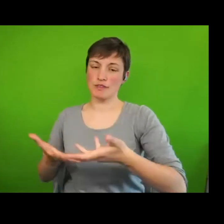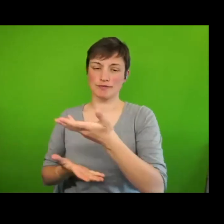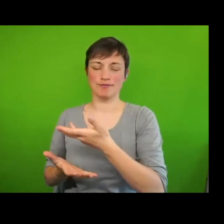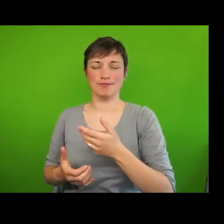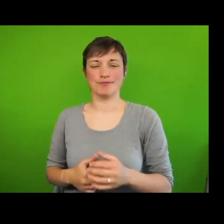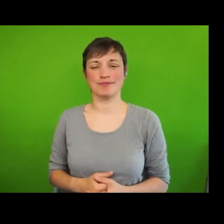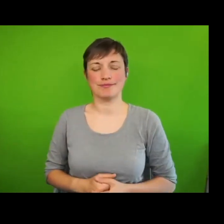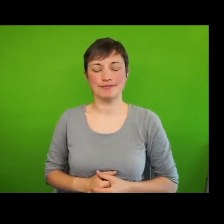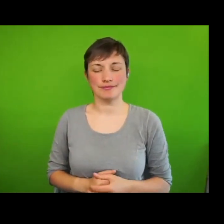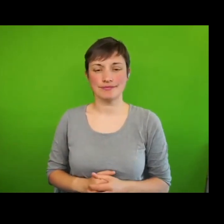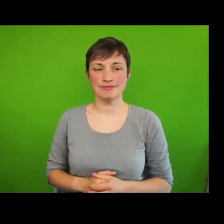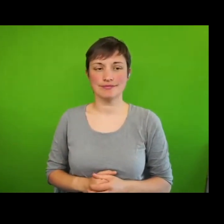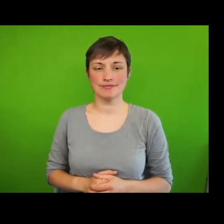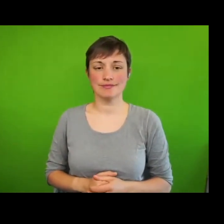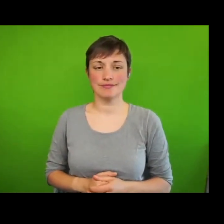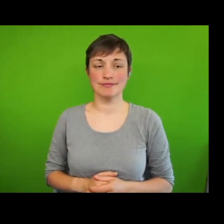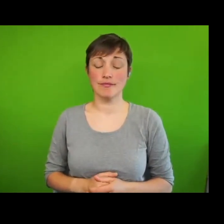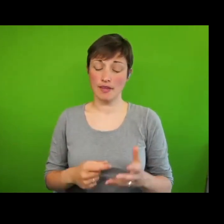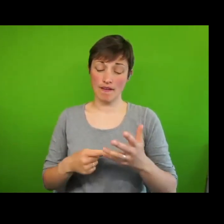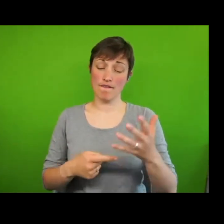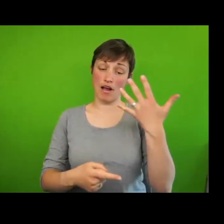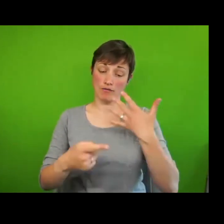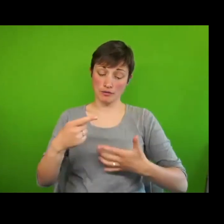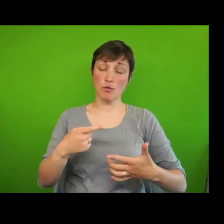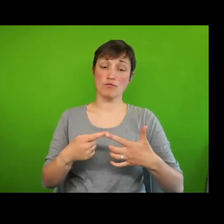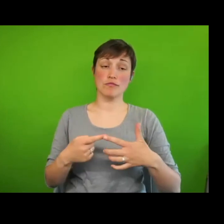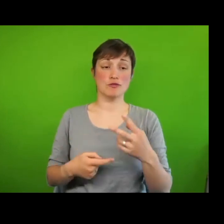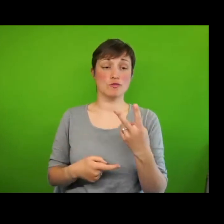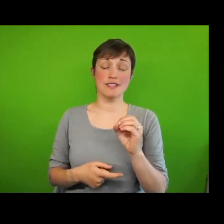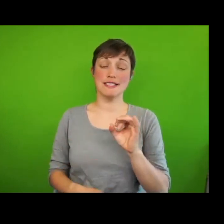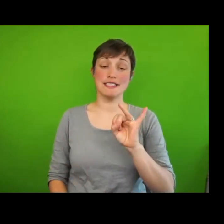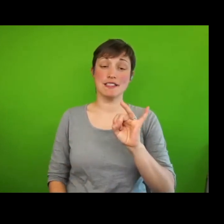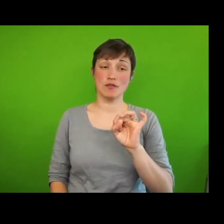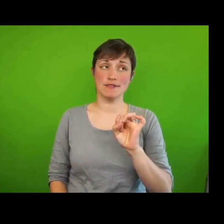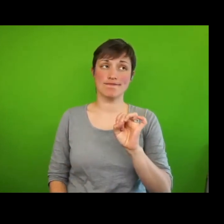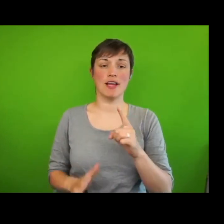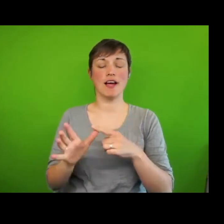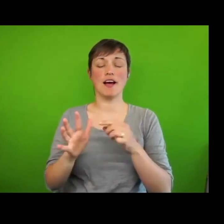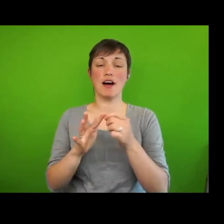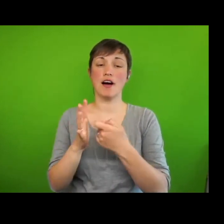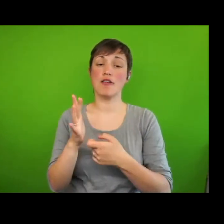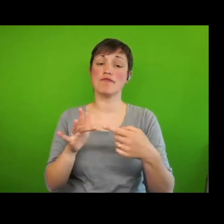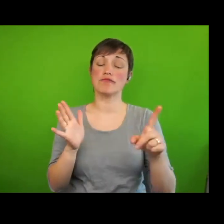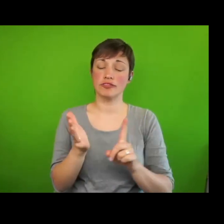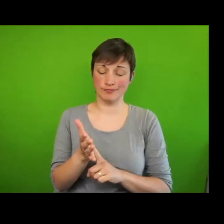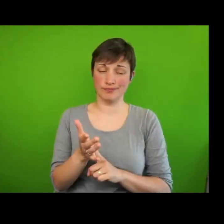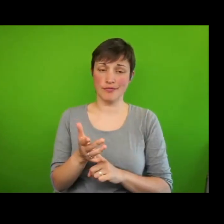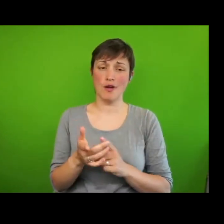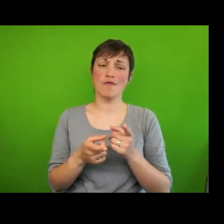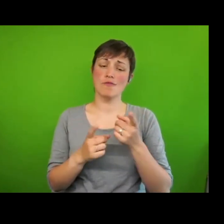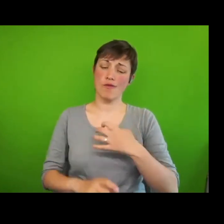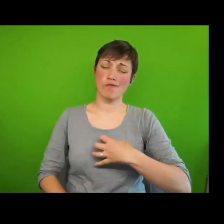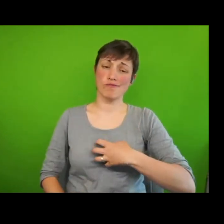Five years ago, in 2017, in April of that year, the Lord Mayor of York,